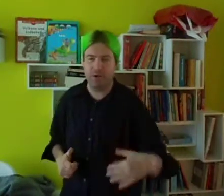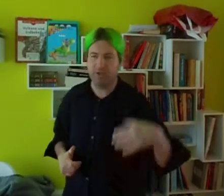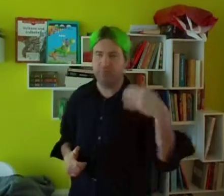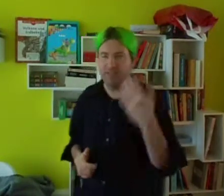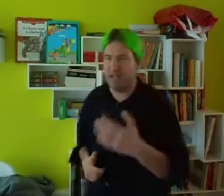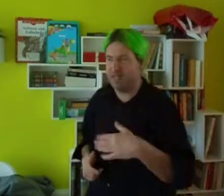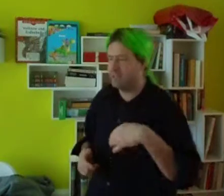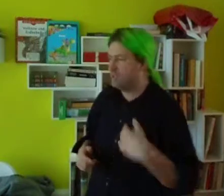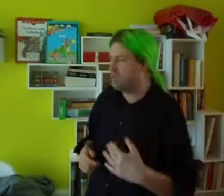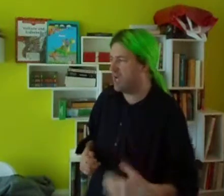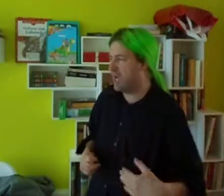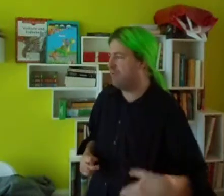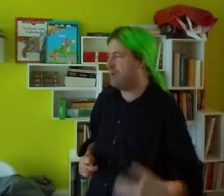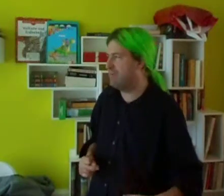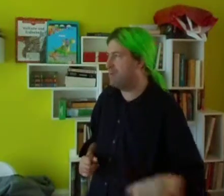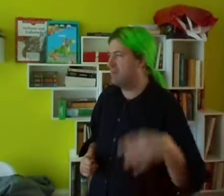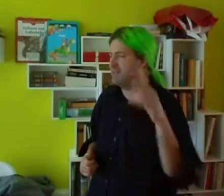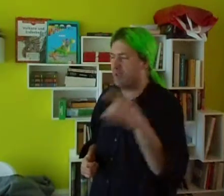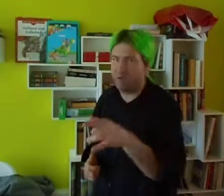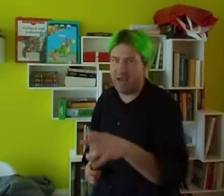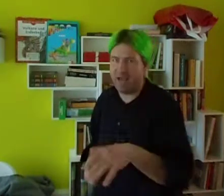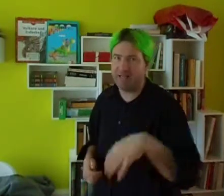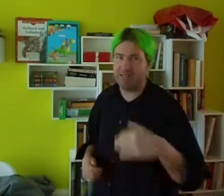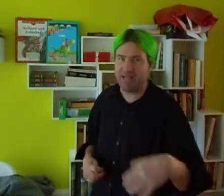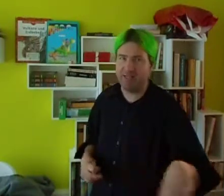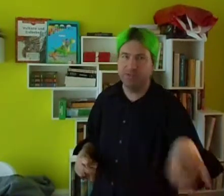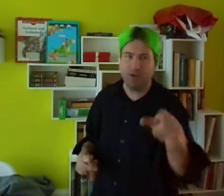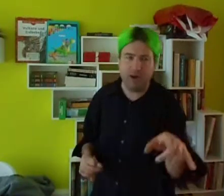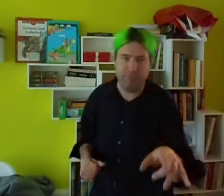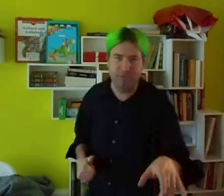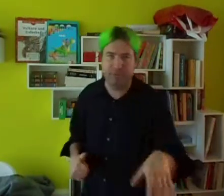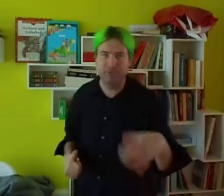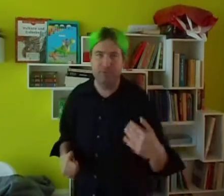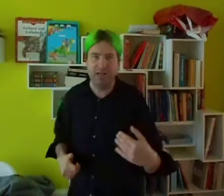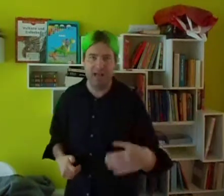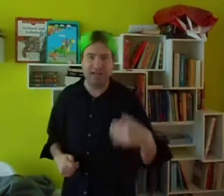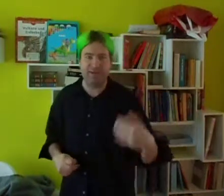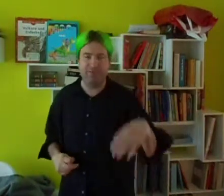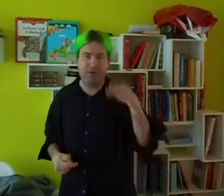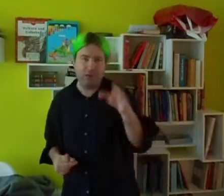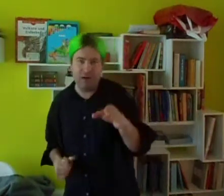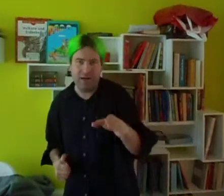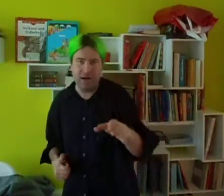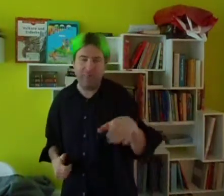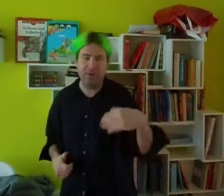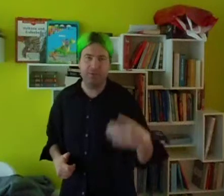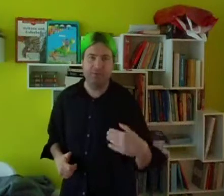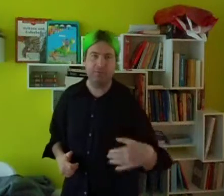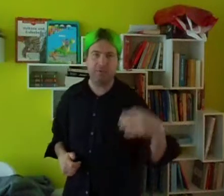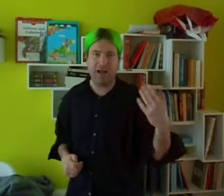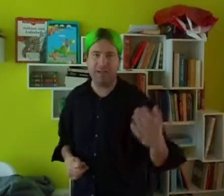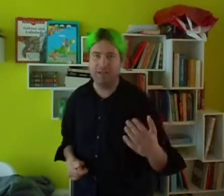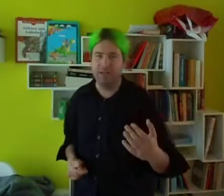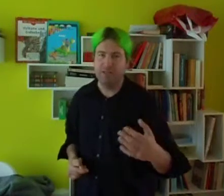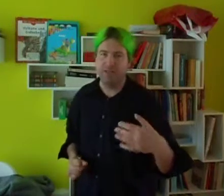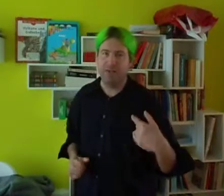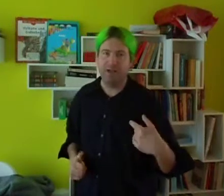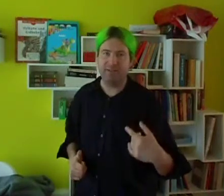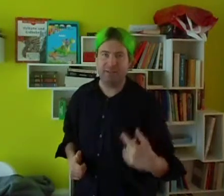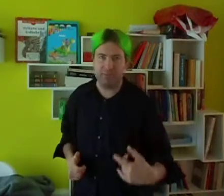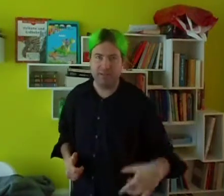speed and the DJ high five So act like you know of put two and a flower About to do the rack You are still re